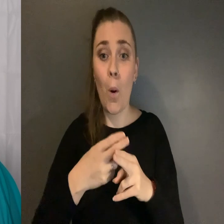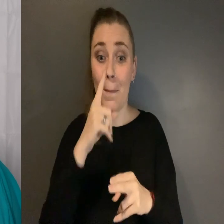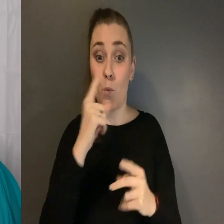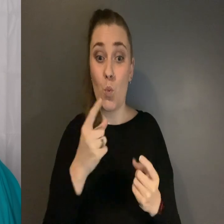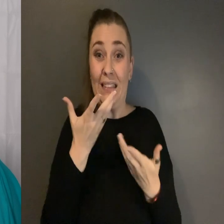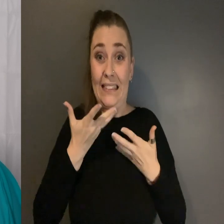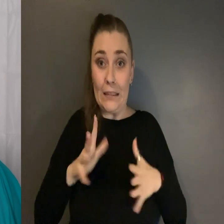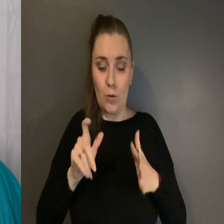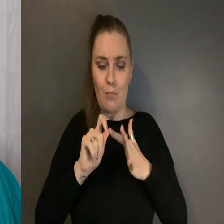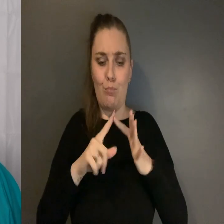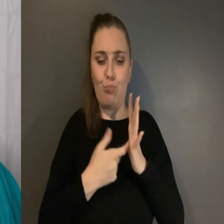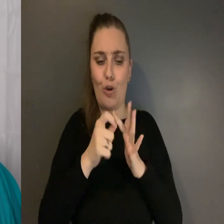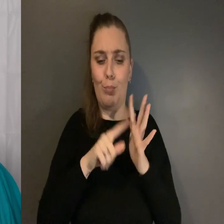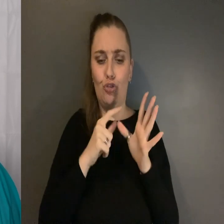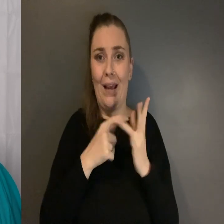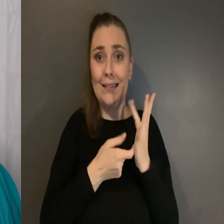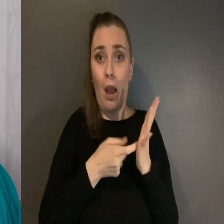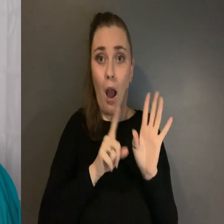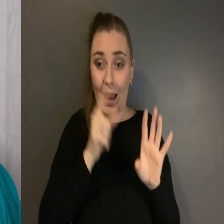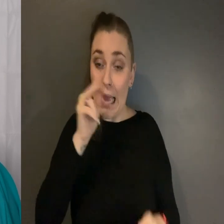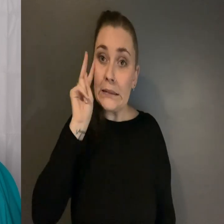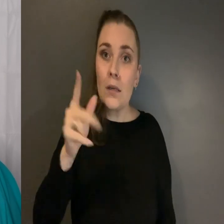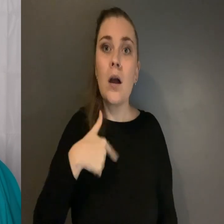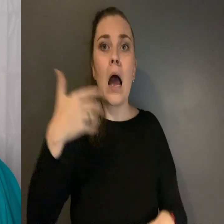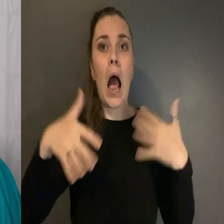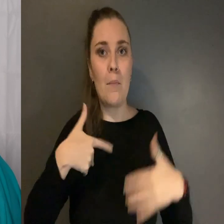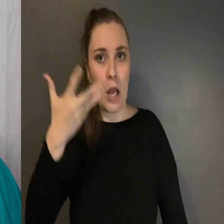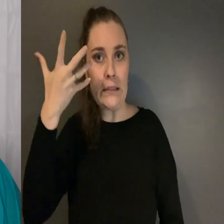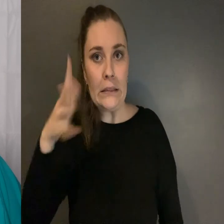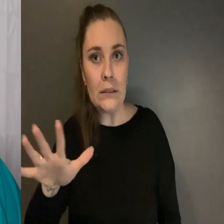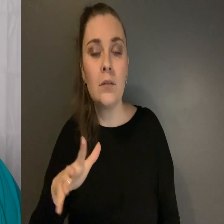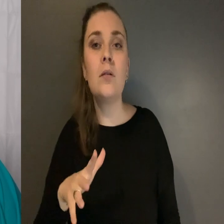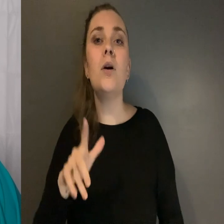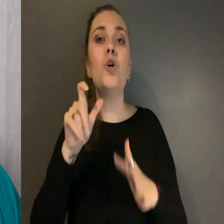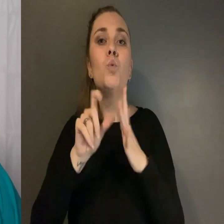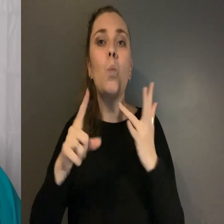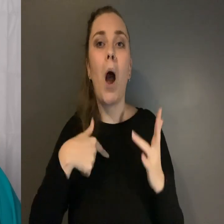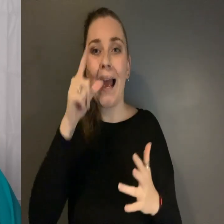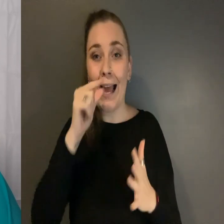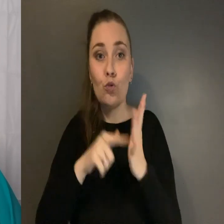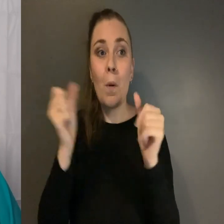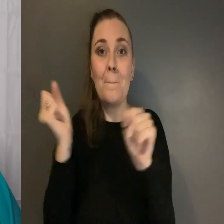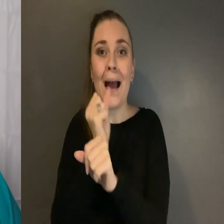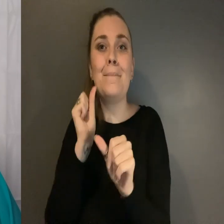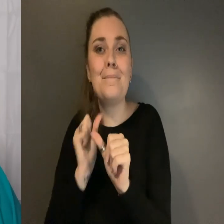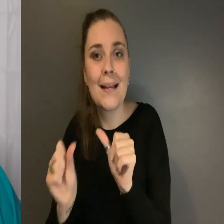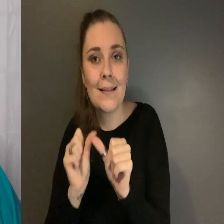understand and address the harm they caused And do what they can to make things better It's an